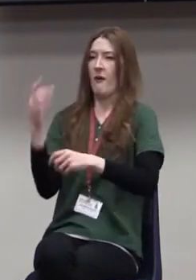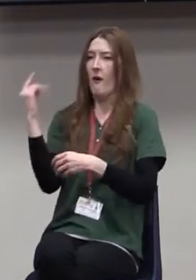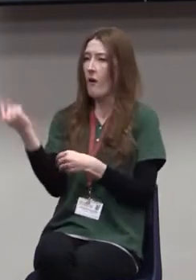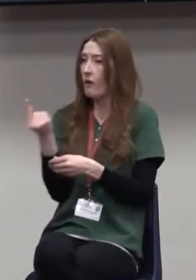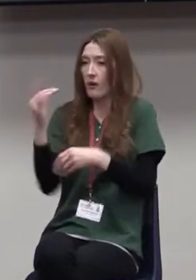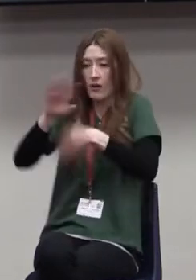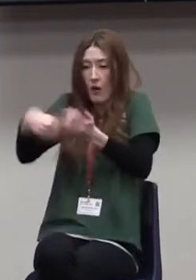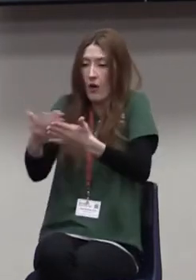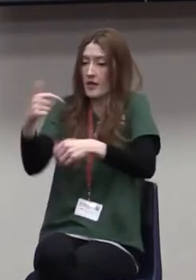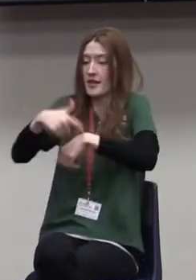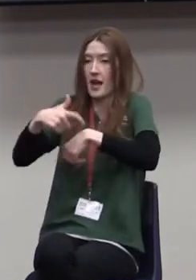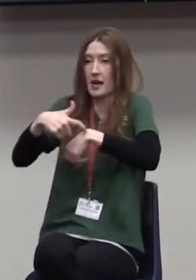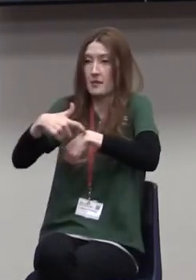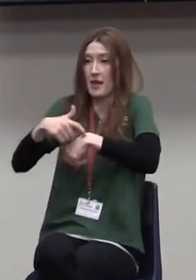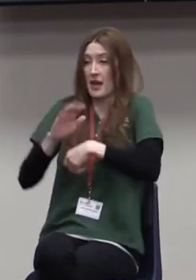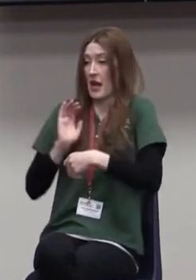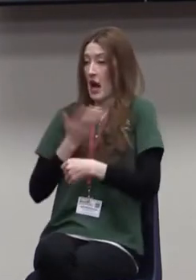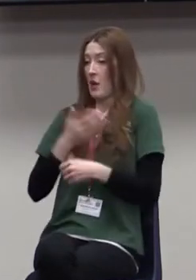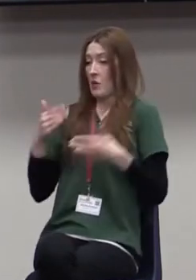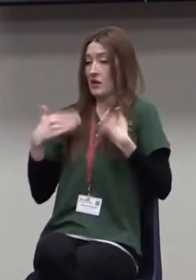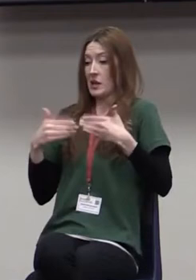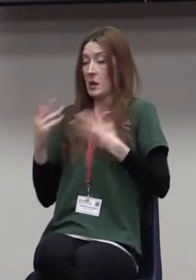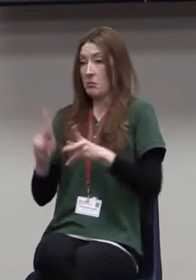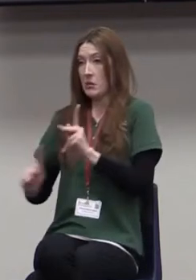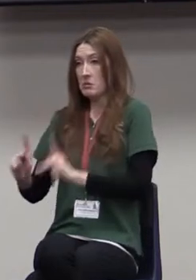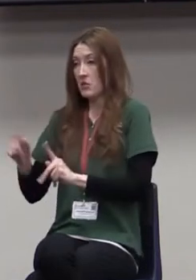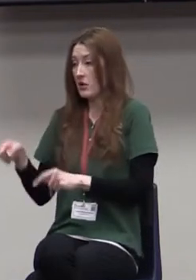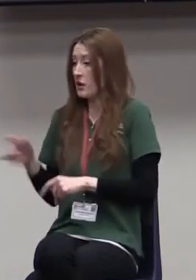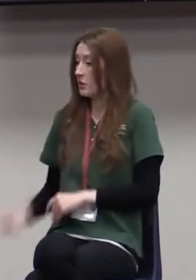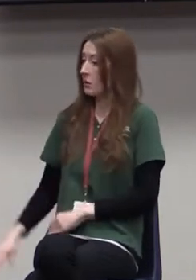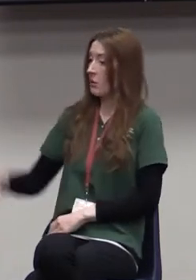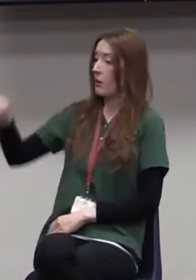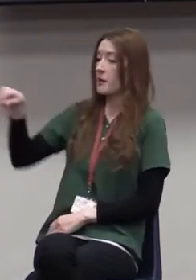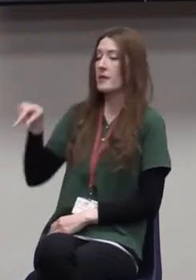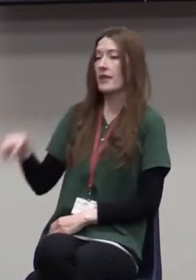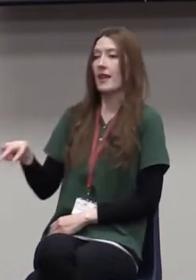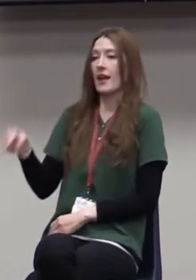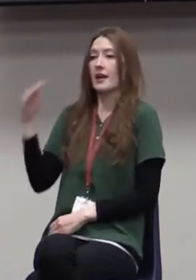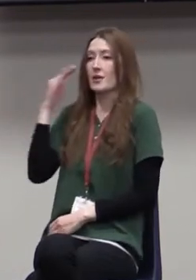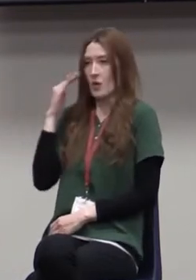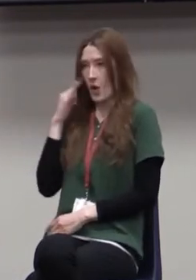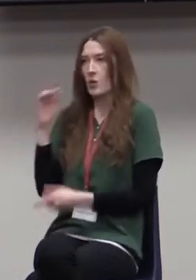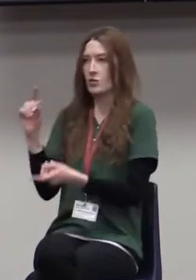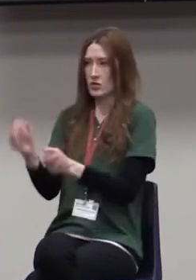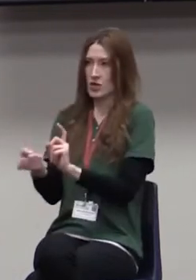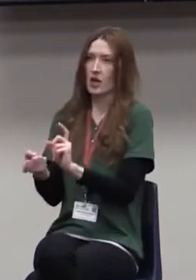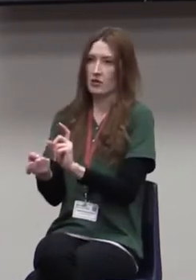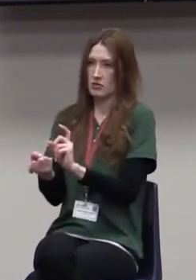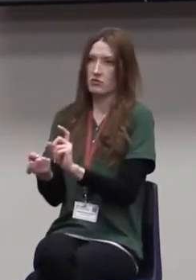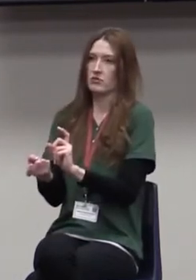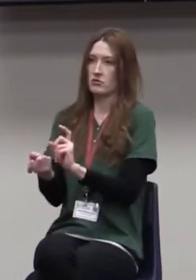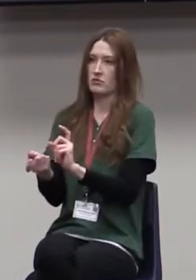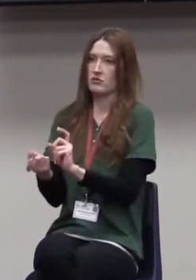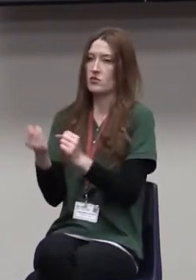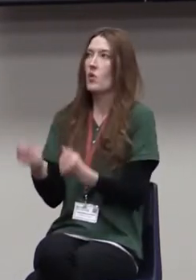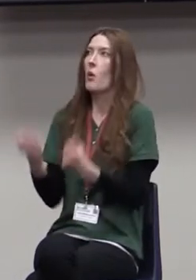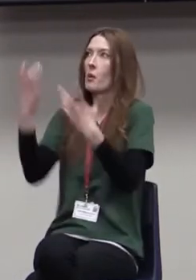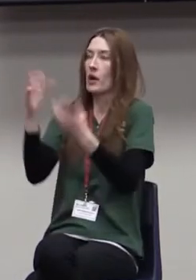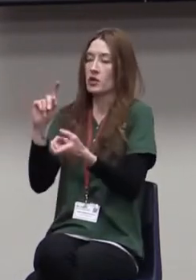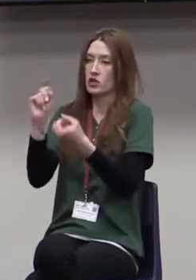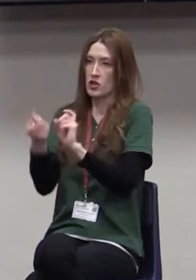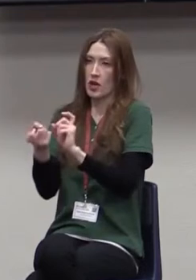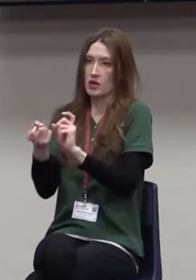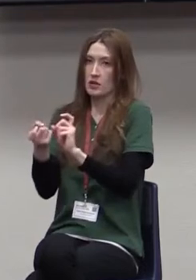people are growing up in a world that they know nothing but change. And so what I've experienced is, is that you have both